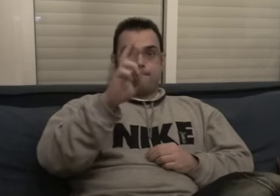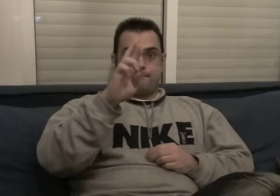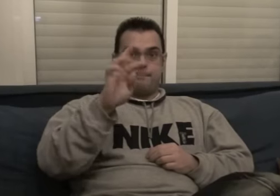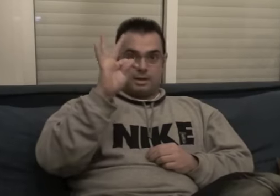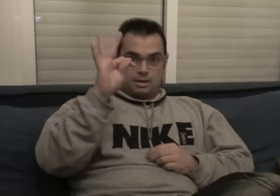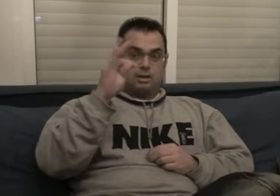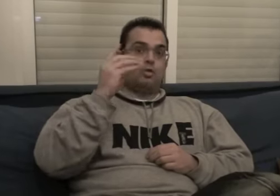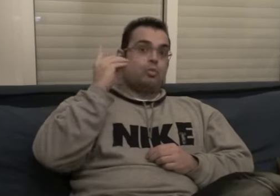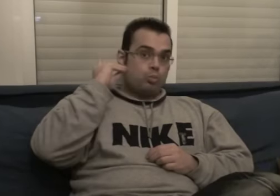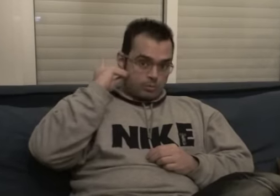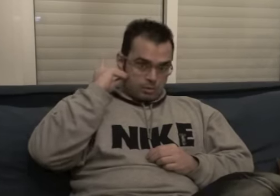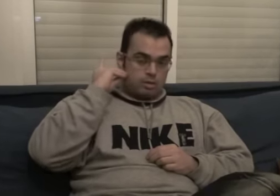I got a